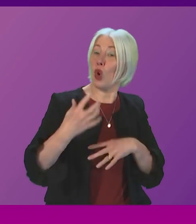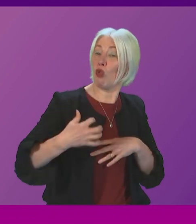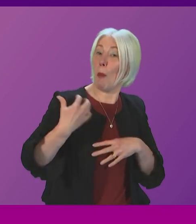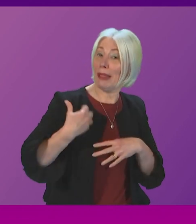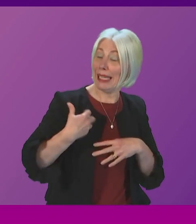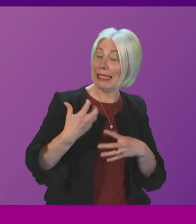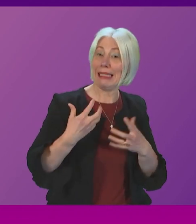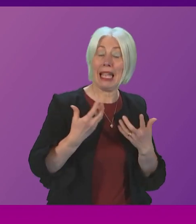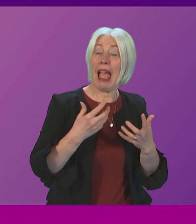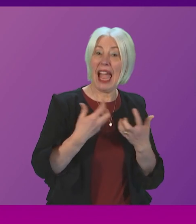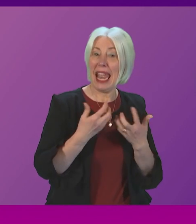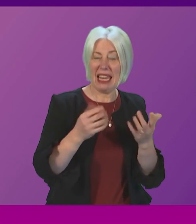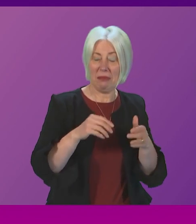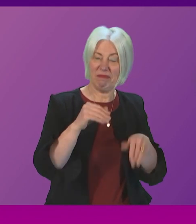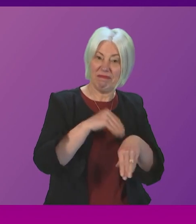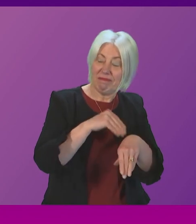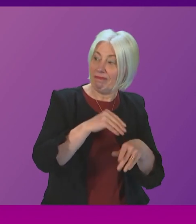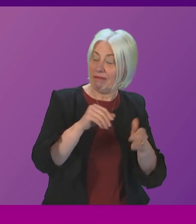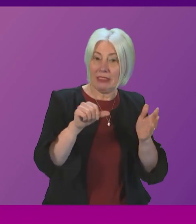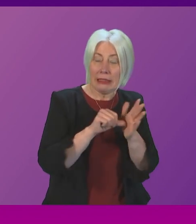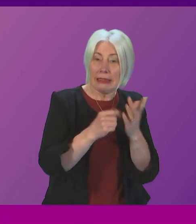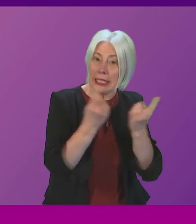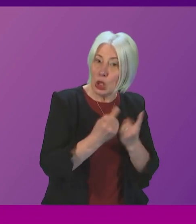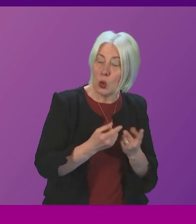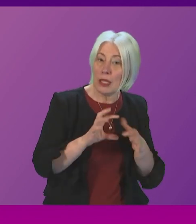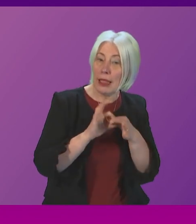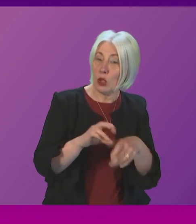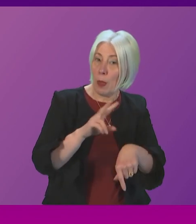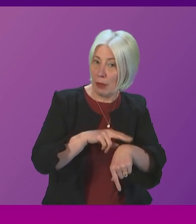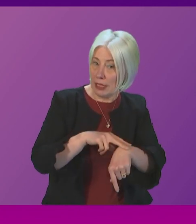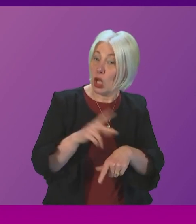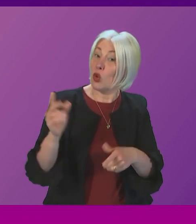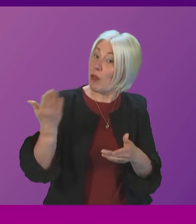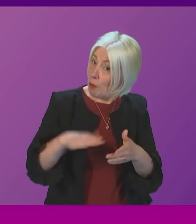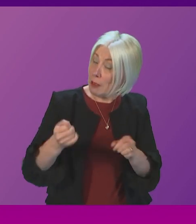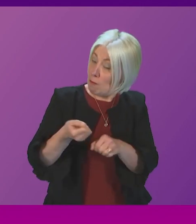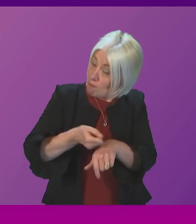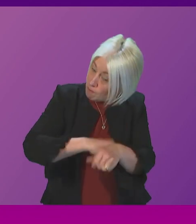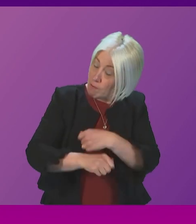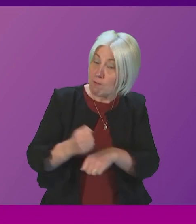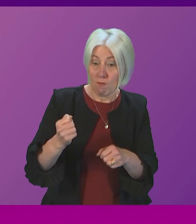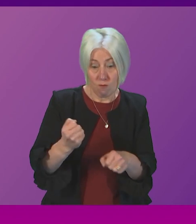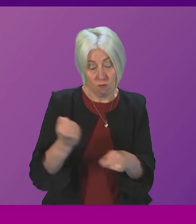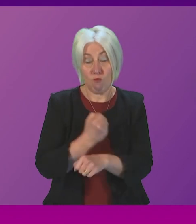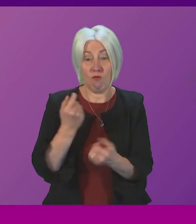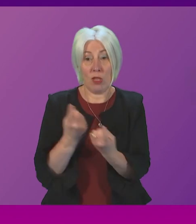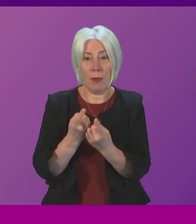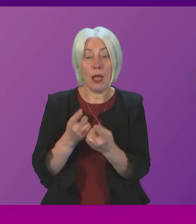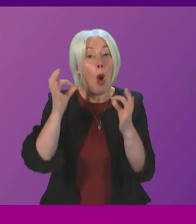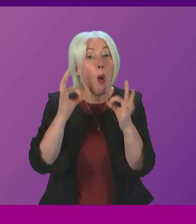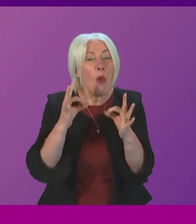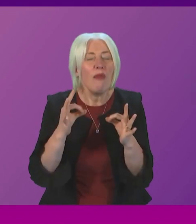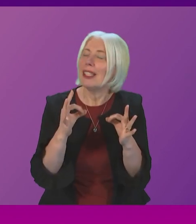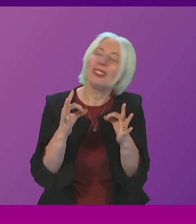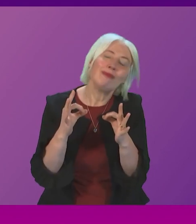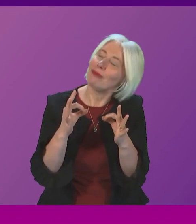investigation and misconduct issues in relation to policing so that's decisive action that we have taken am I saying everything is perfect of course not there is more that we can